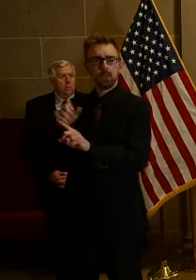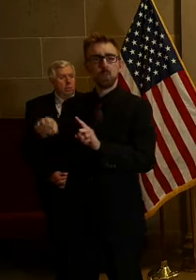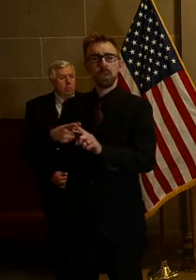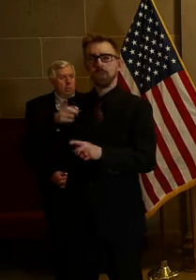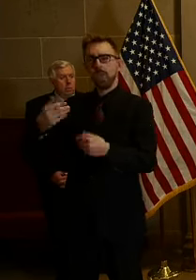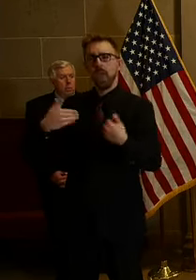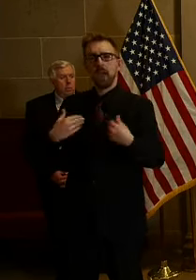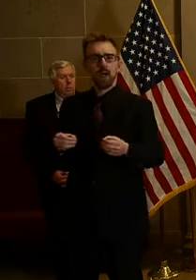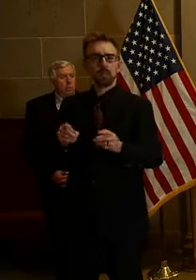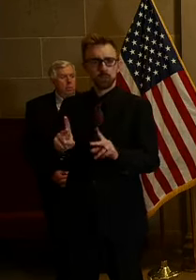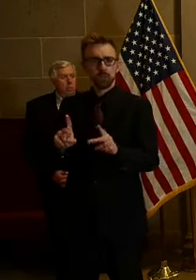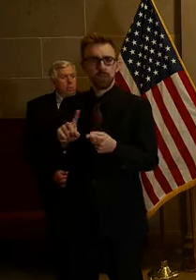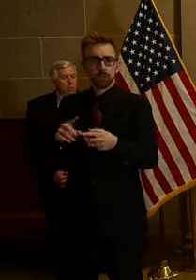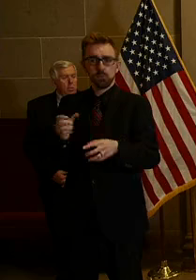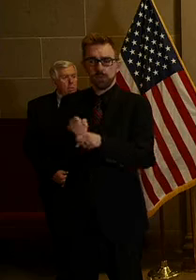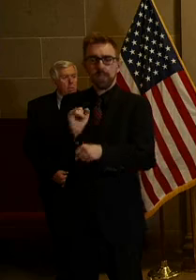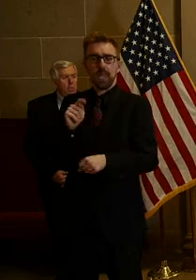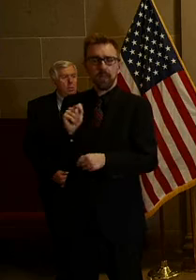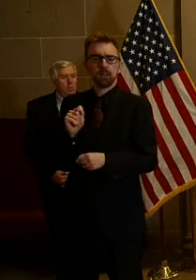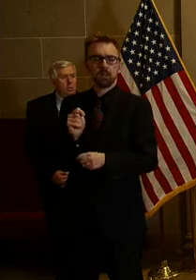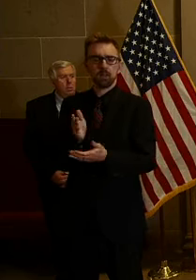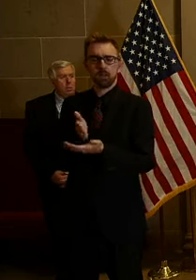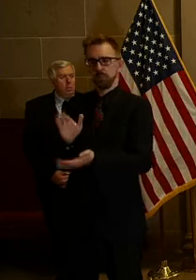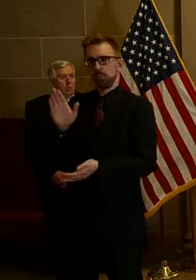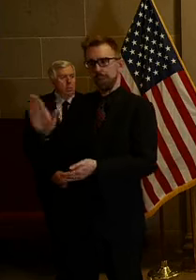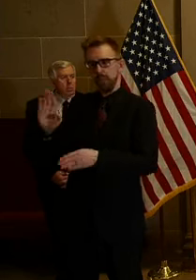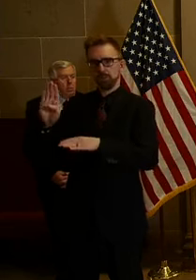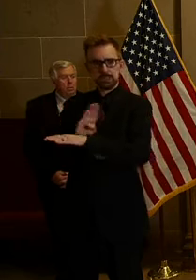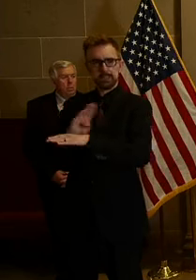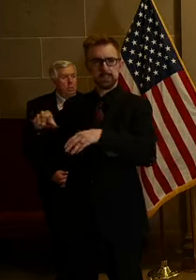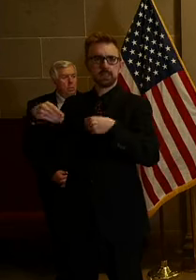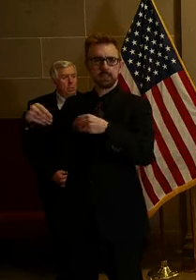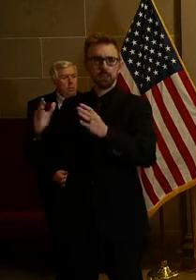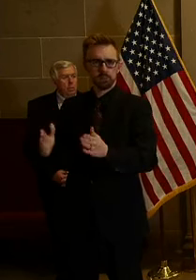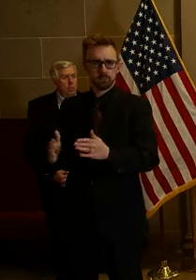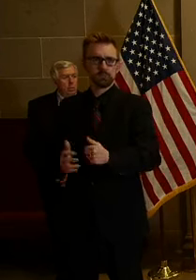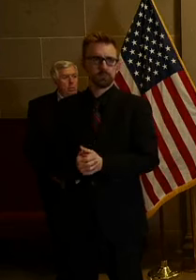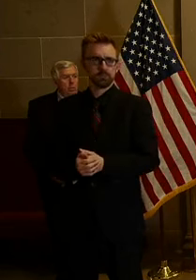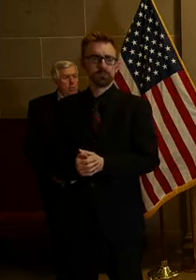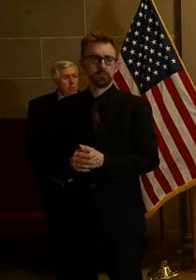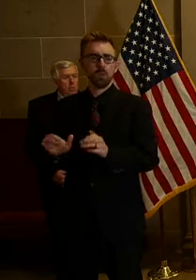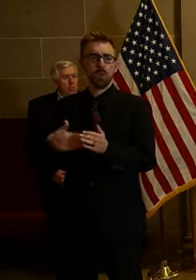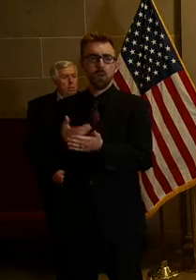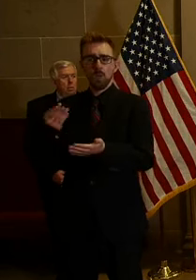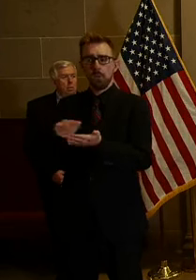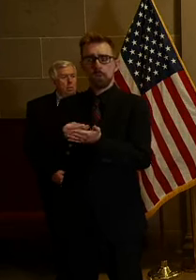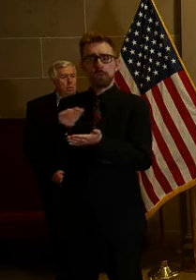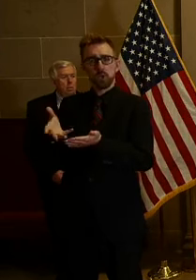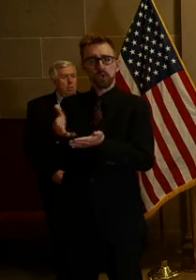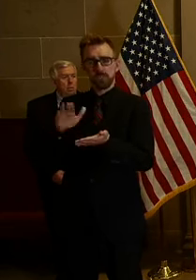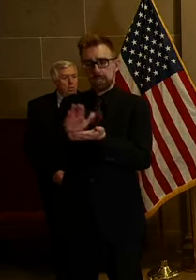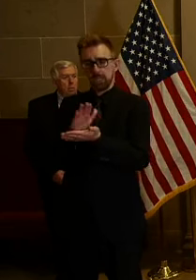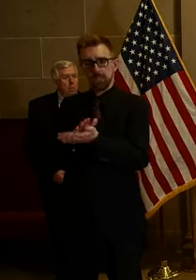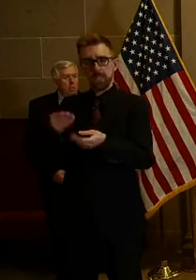have an opportunity to acquire it through their commercial vendors and to keep all their purchase documentation.